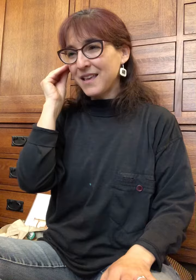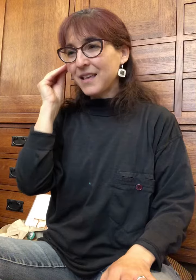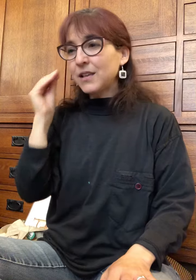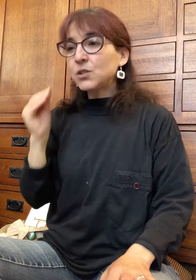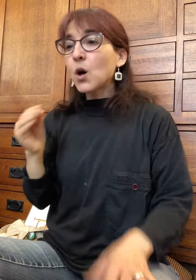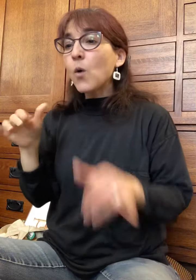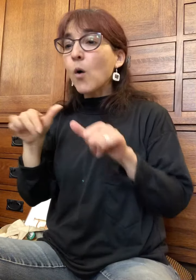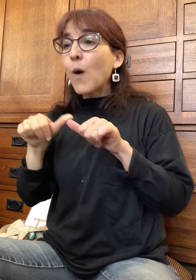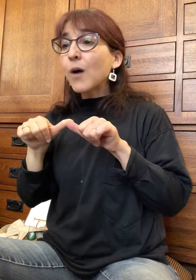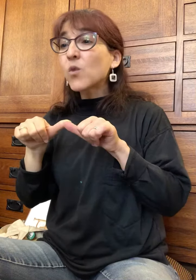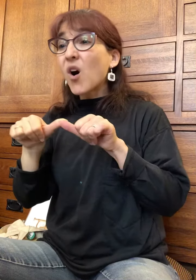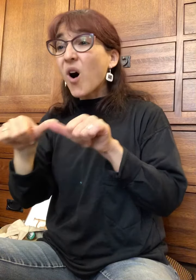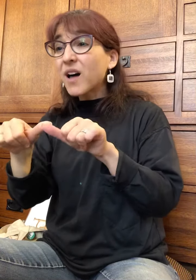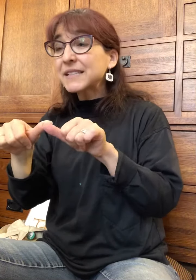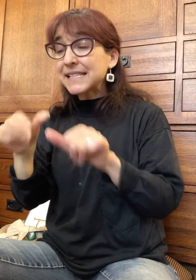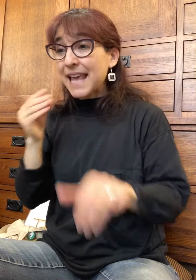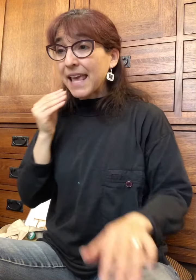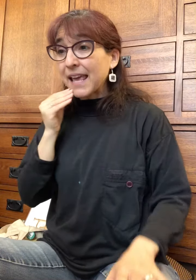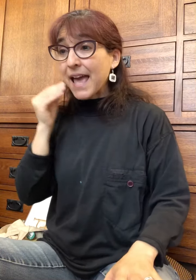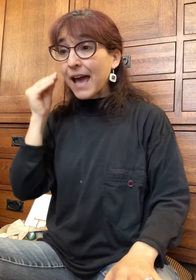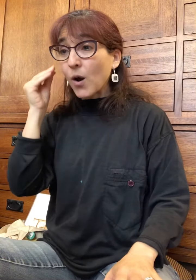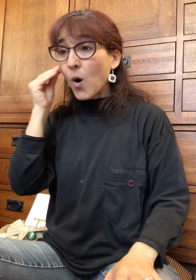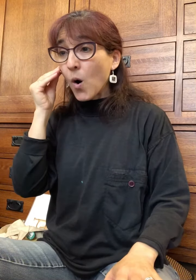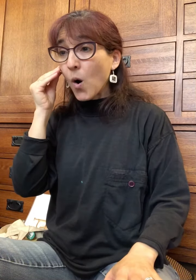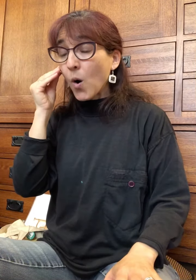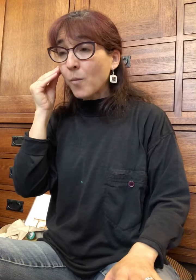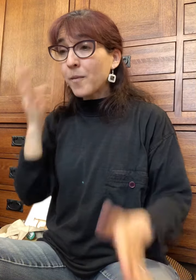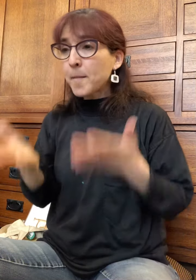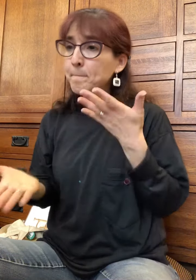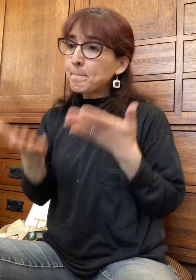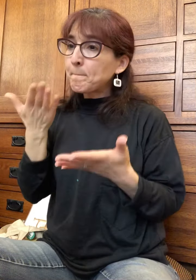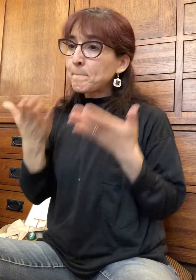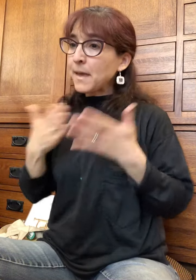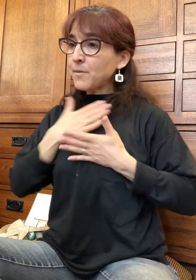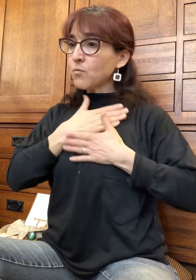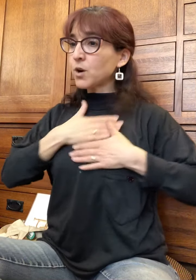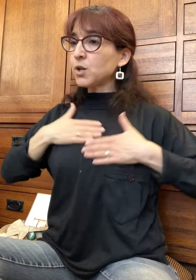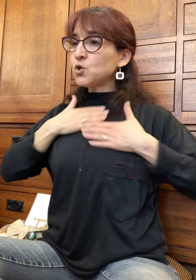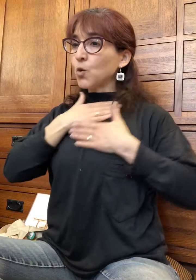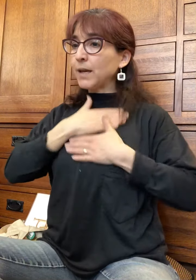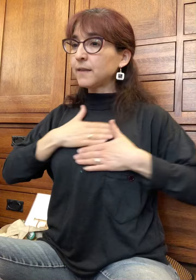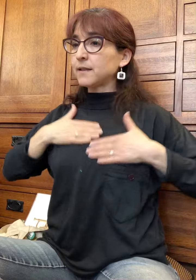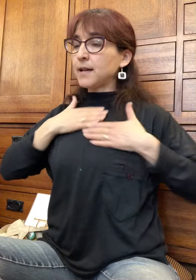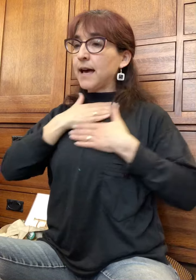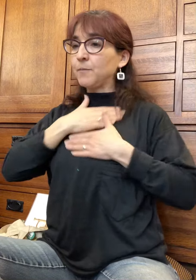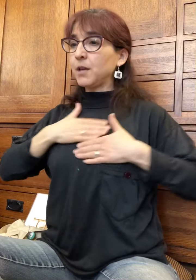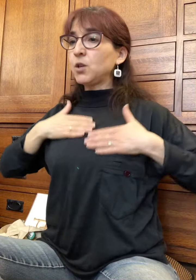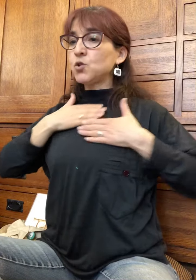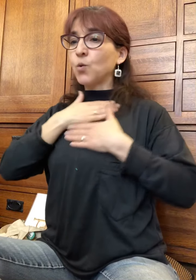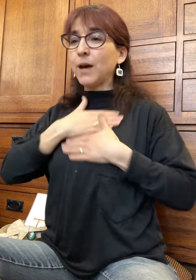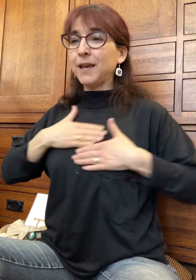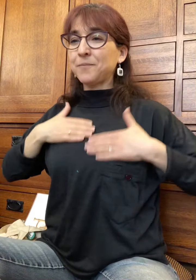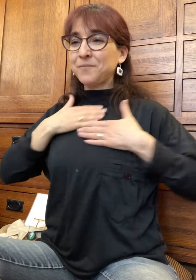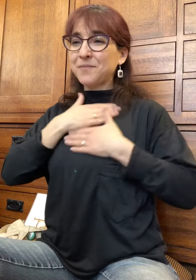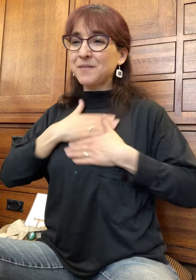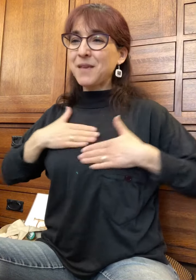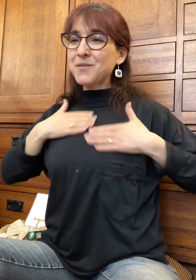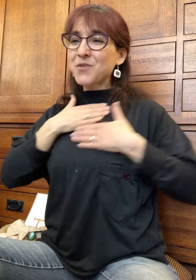So while we're all staying at home, maybe we're enjoying the time. Enjoy. Maybe we're